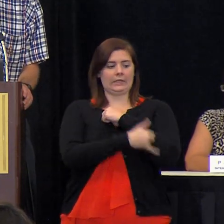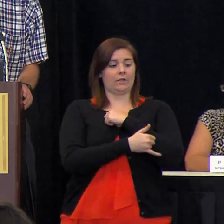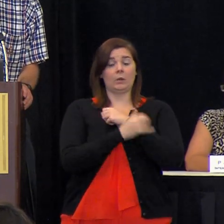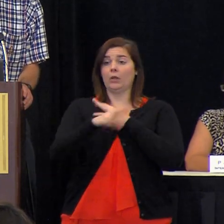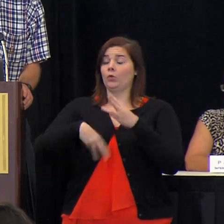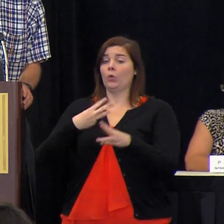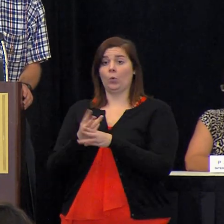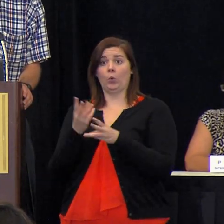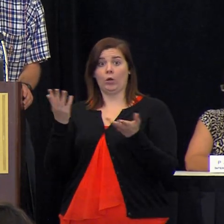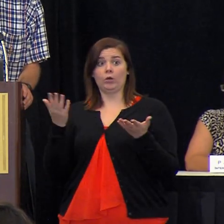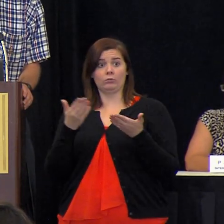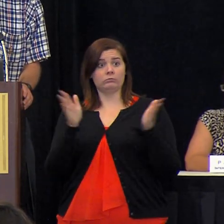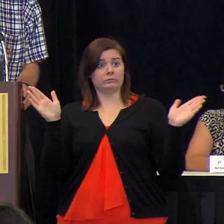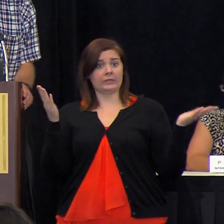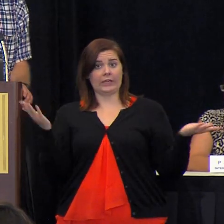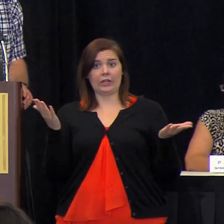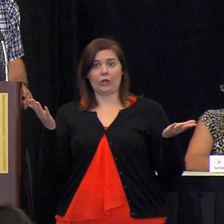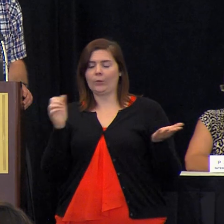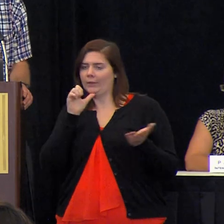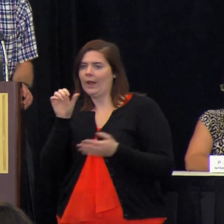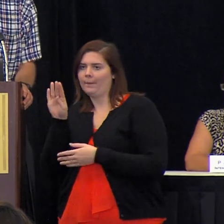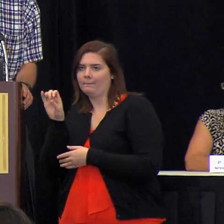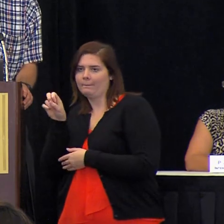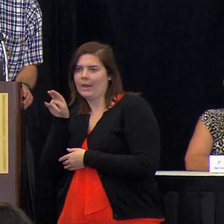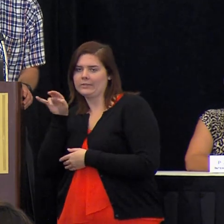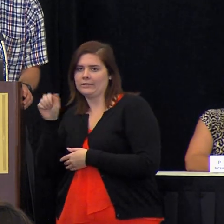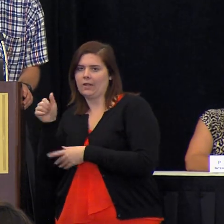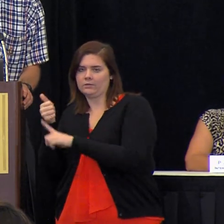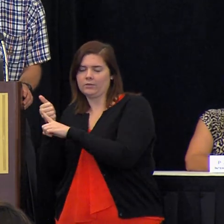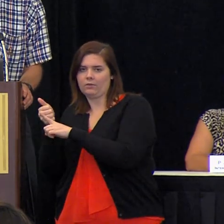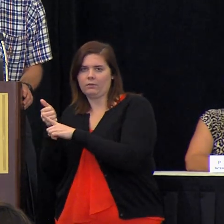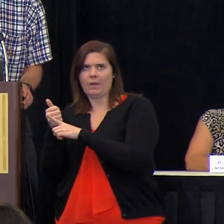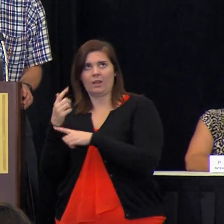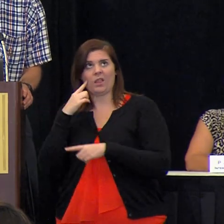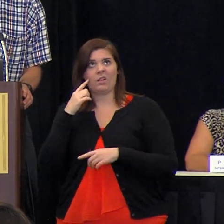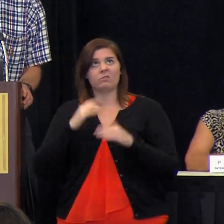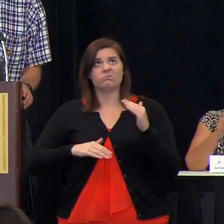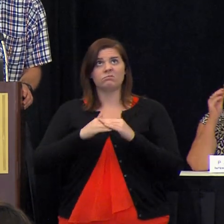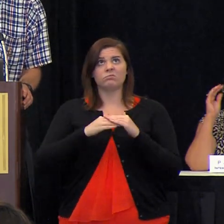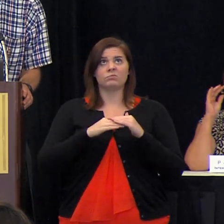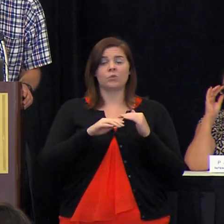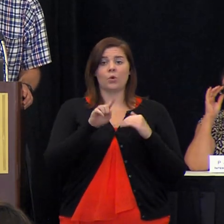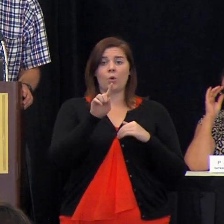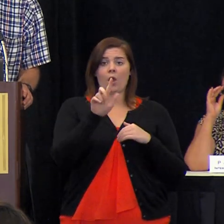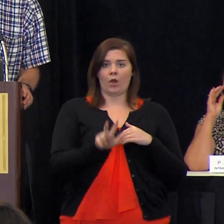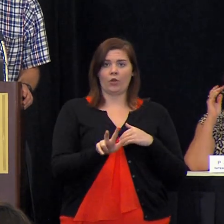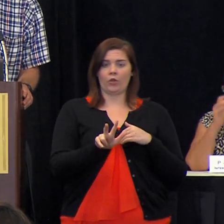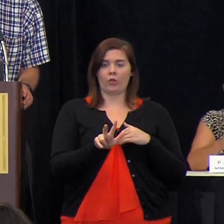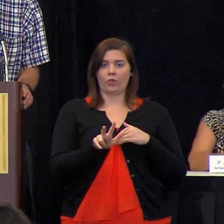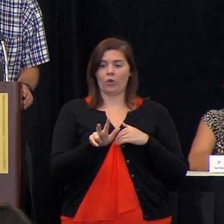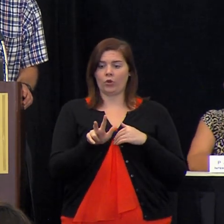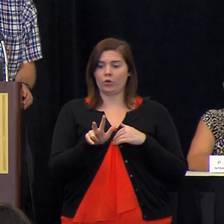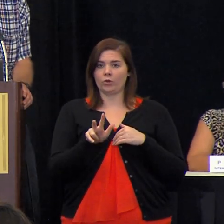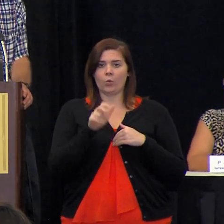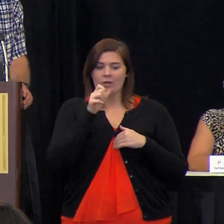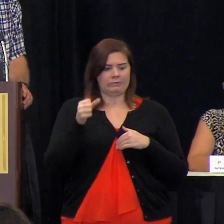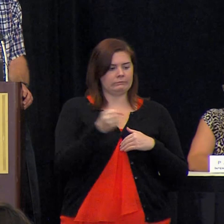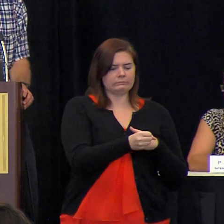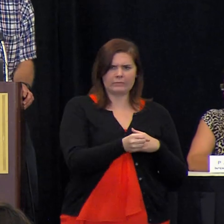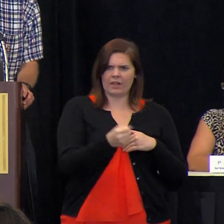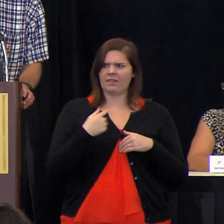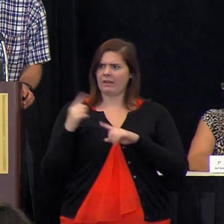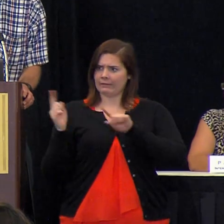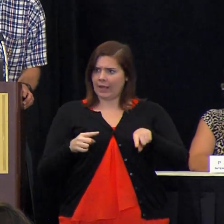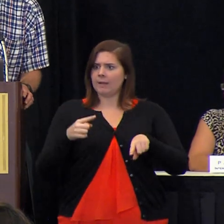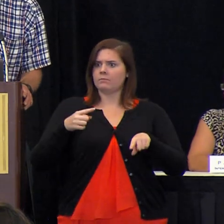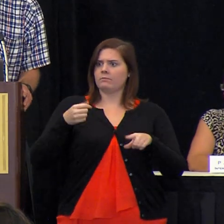of bosnia but i would i think probably up to a third of them were not resettled here they relocated here is that right